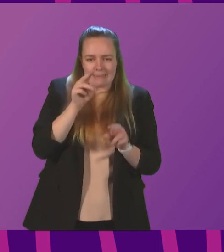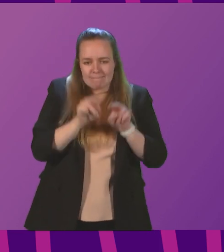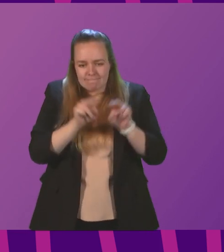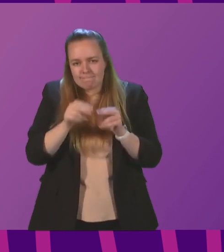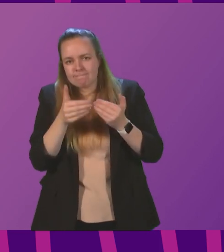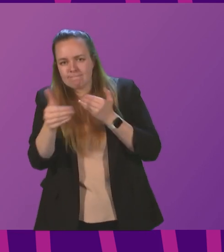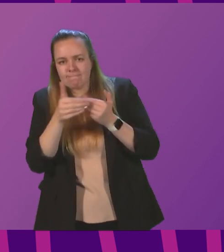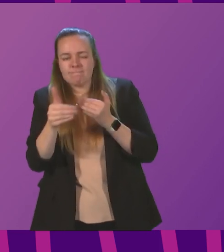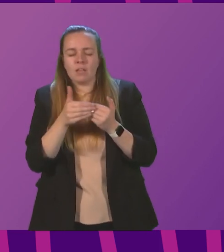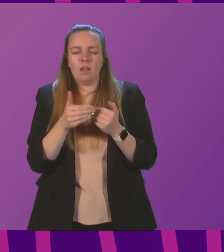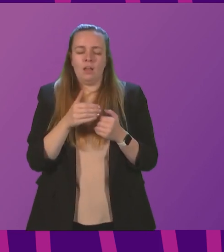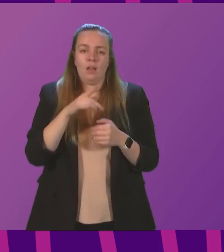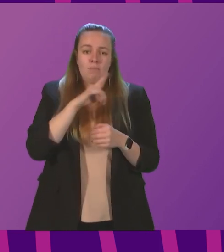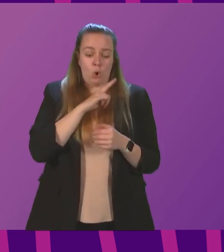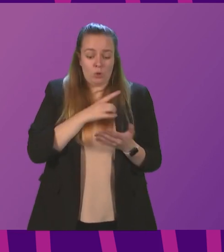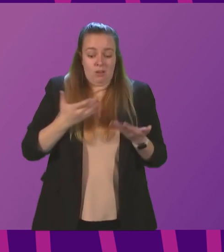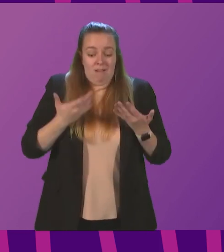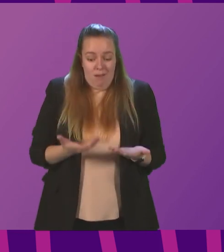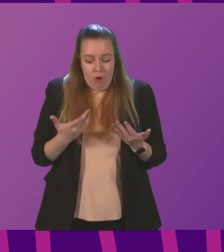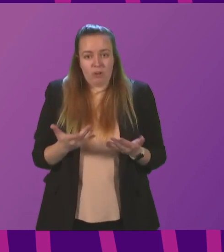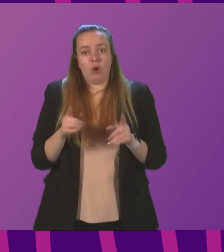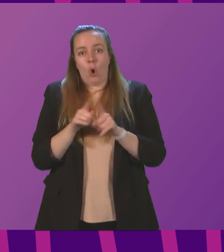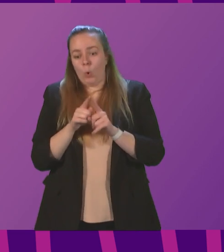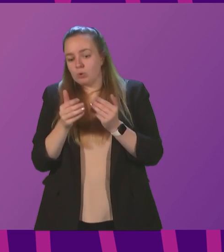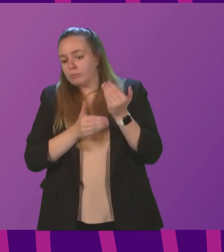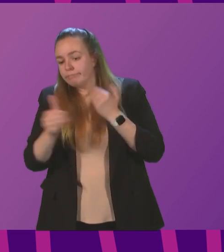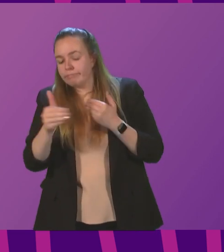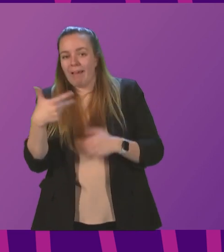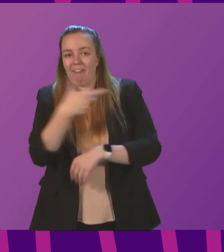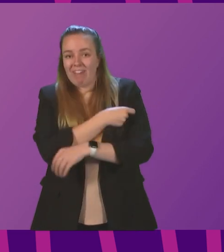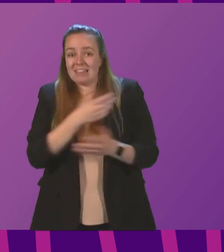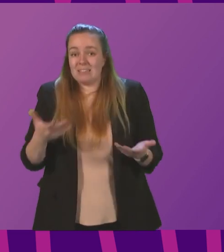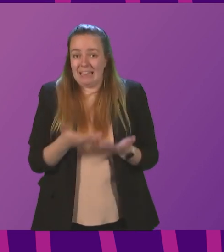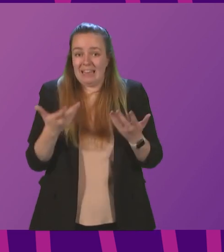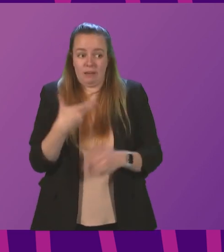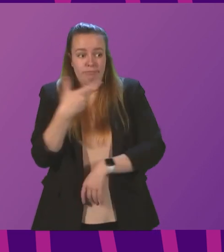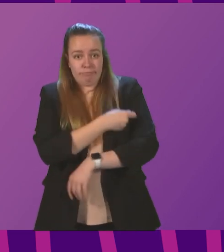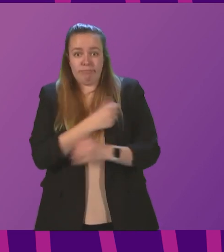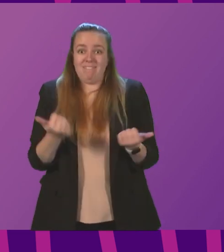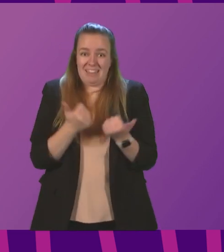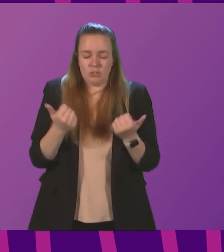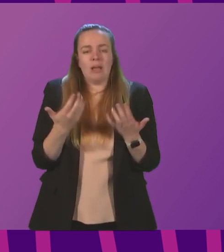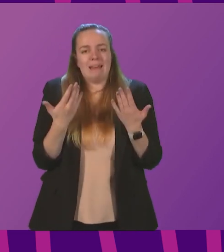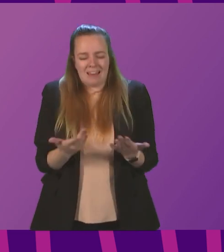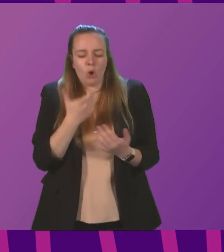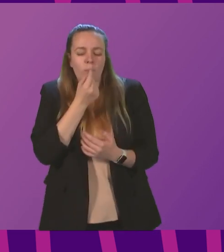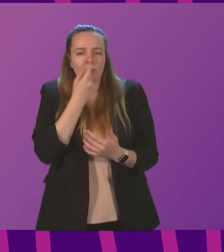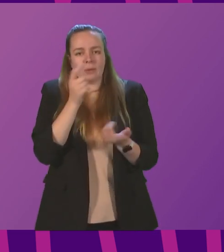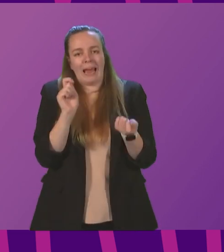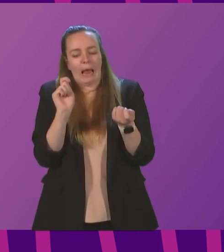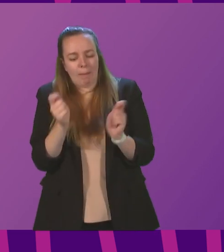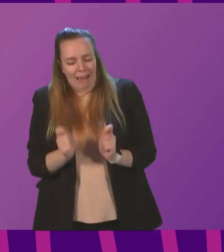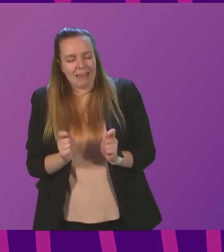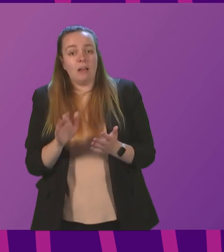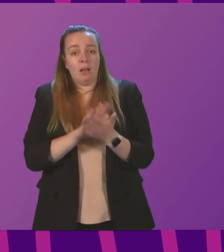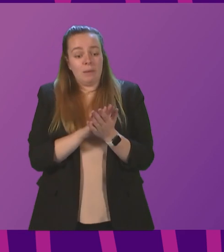days whether, on the basis of current and projected vaccination uptake rates, we are now in a position to amend the scheme so that,